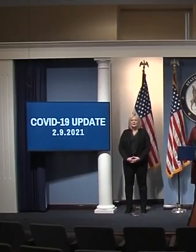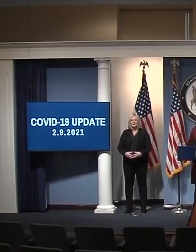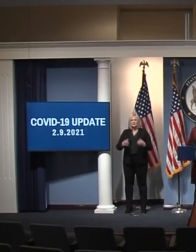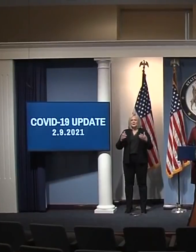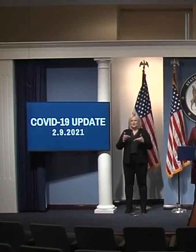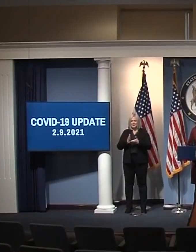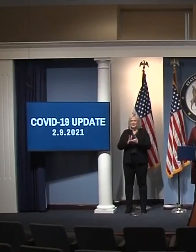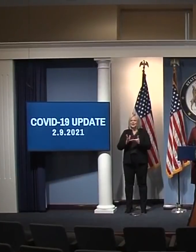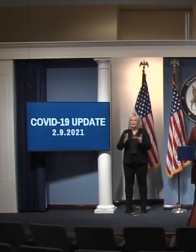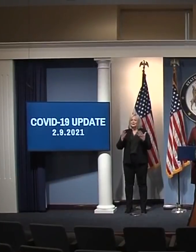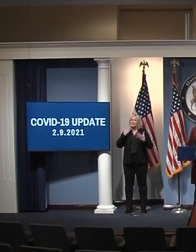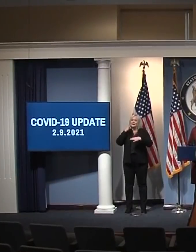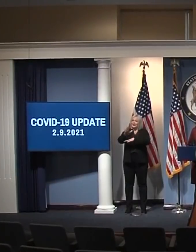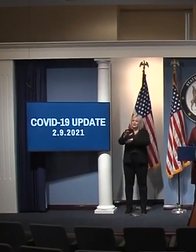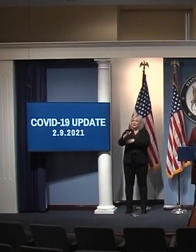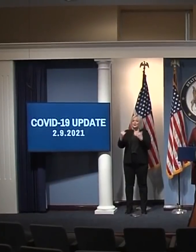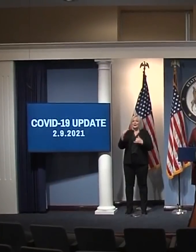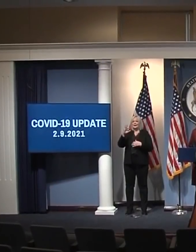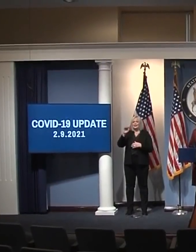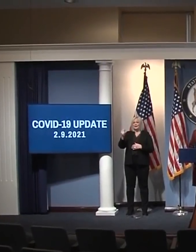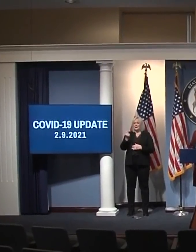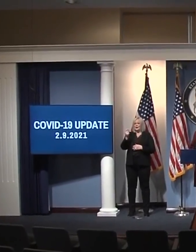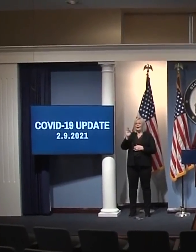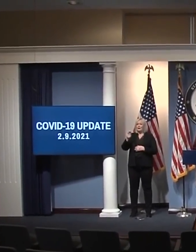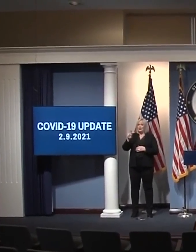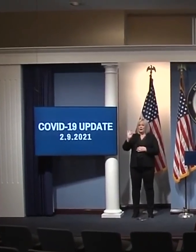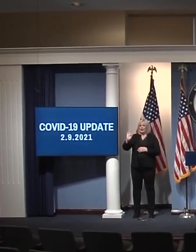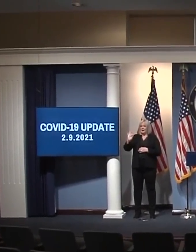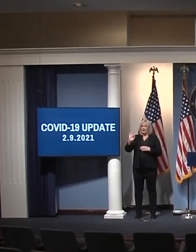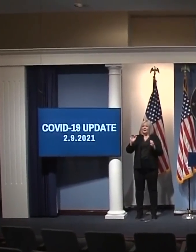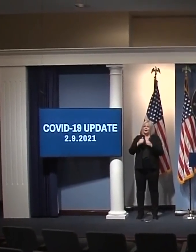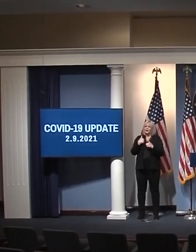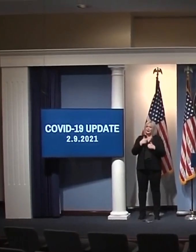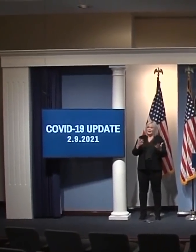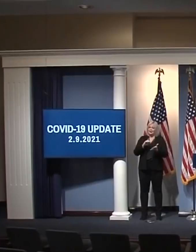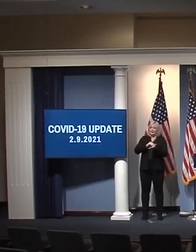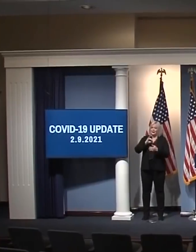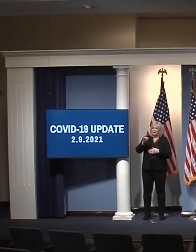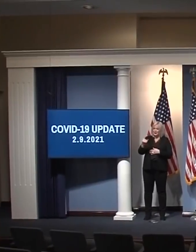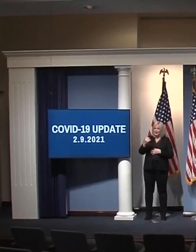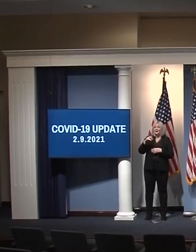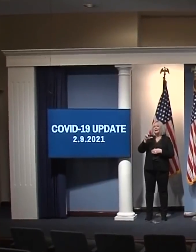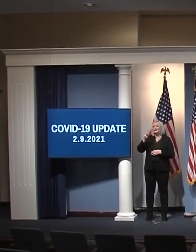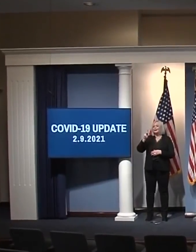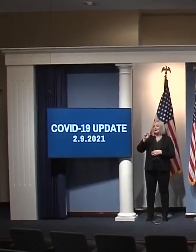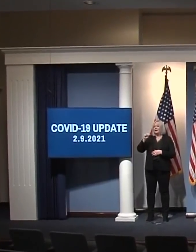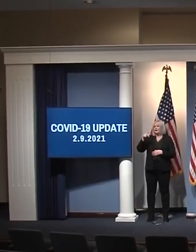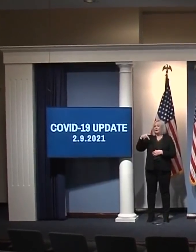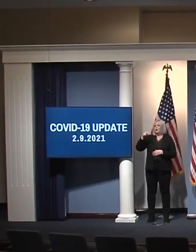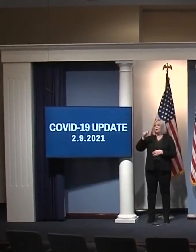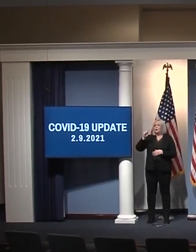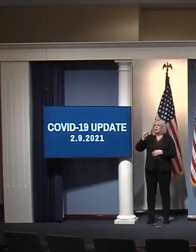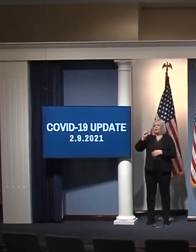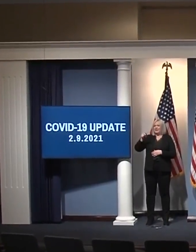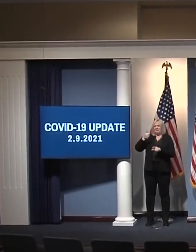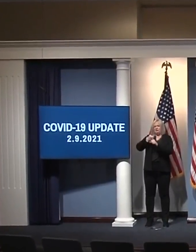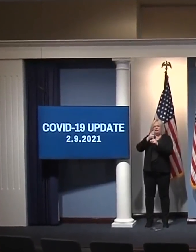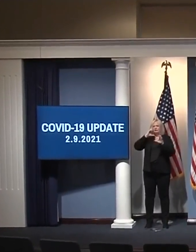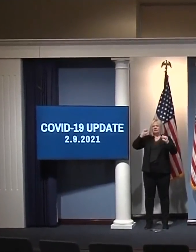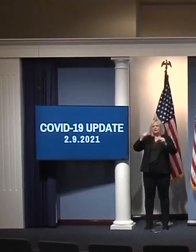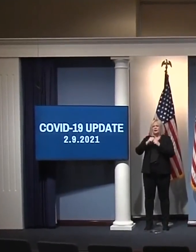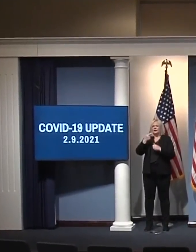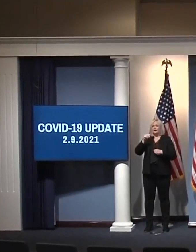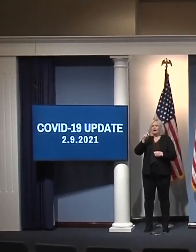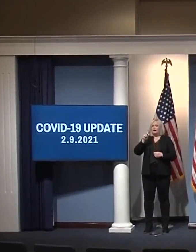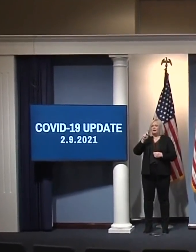All right, good afternoon. Today is Tuesday, February 9th, and of course, I'm here with Dr. J and Kevin Polston, who is the superintendent of Godfrey Lee